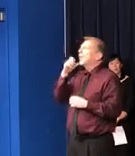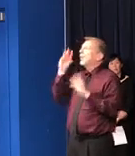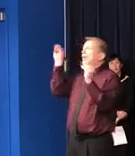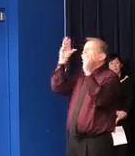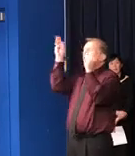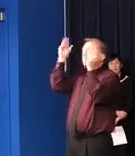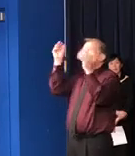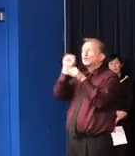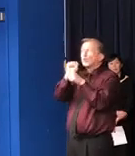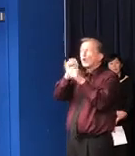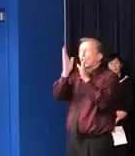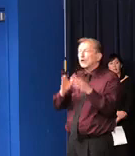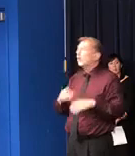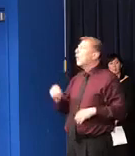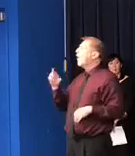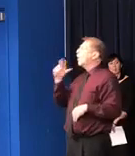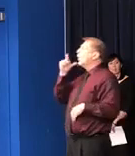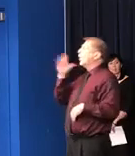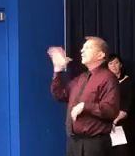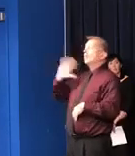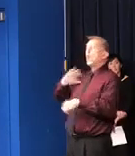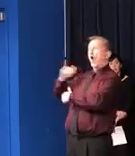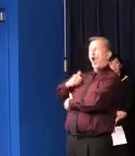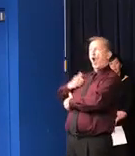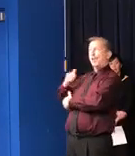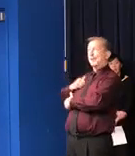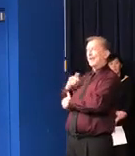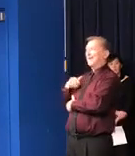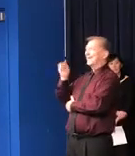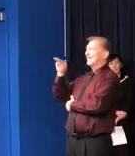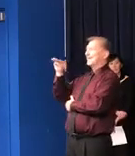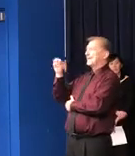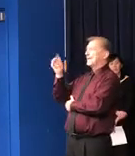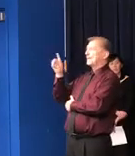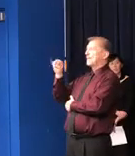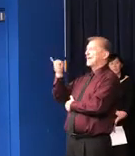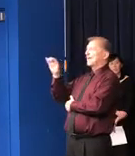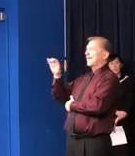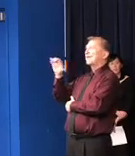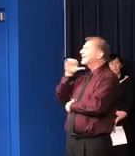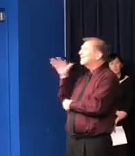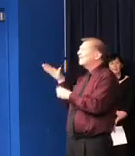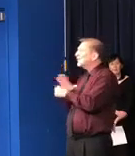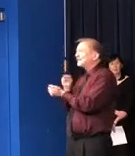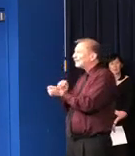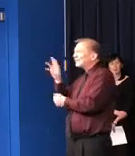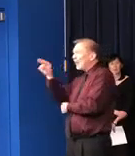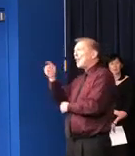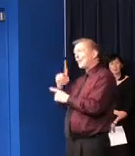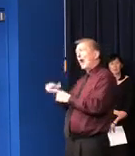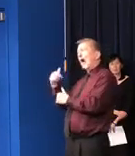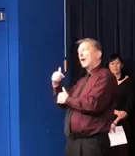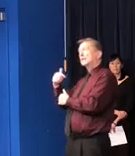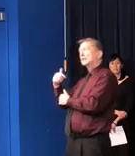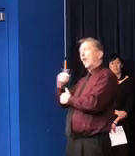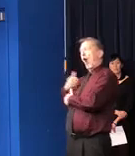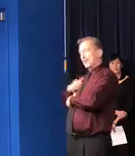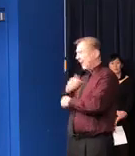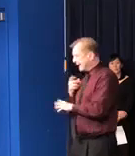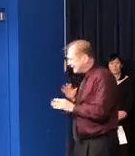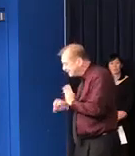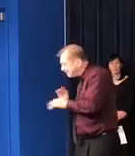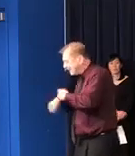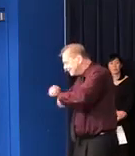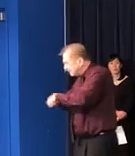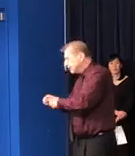the military, who may not be, may not have been professionally licensed as, let's say, an LPN or in some other capacity.